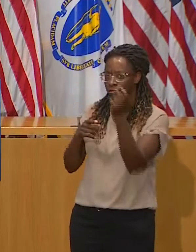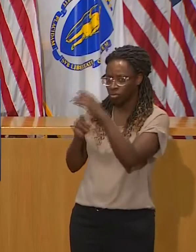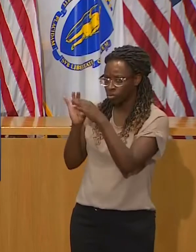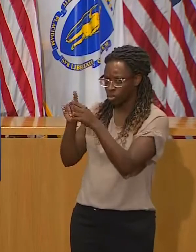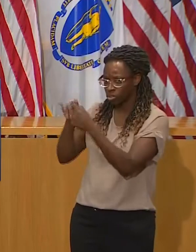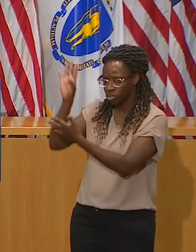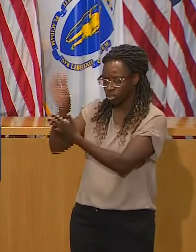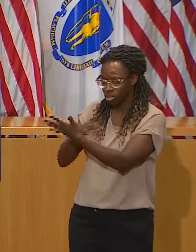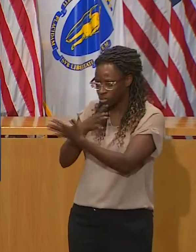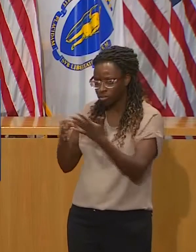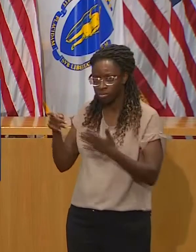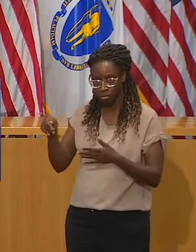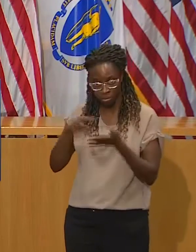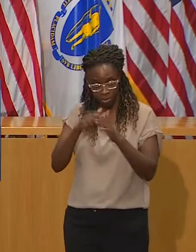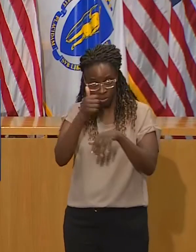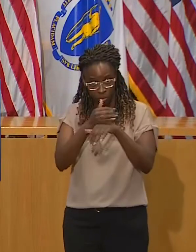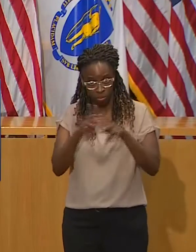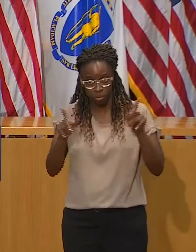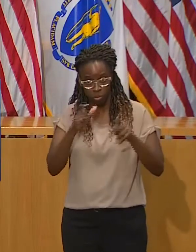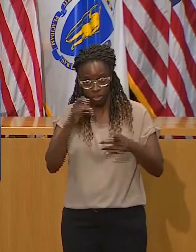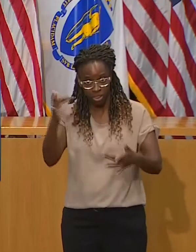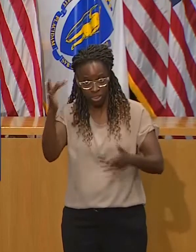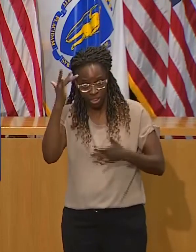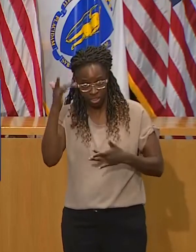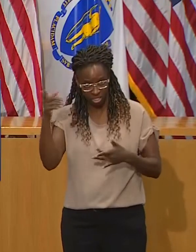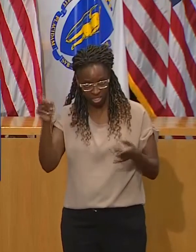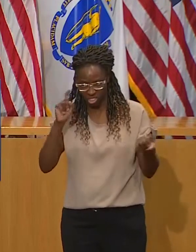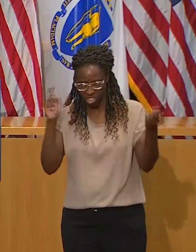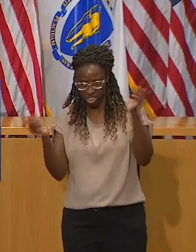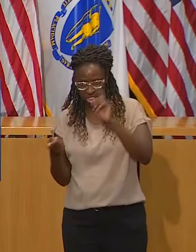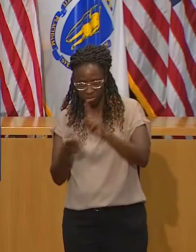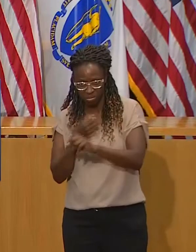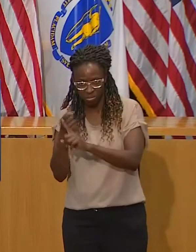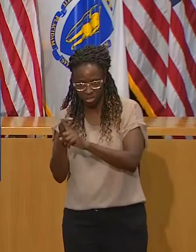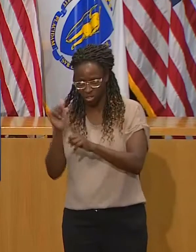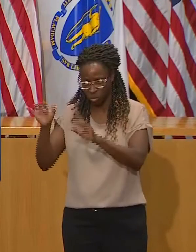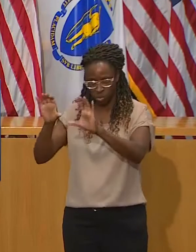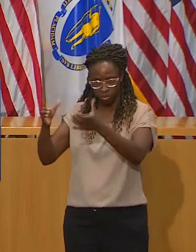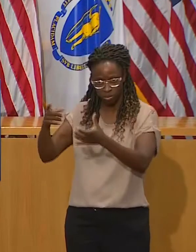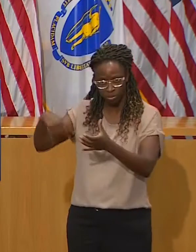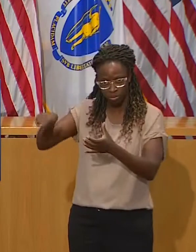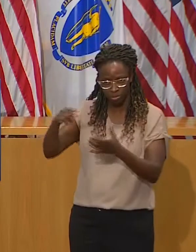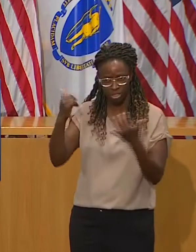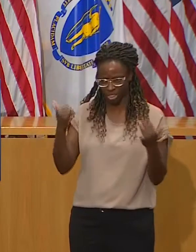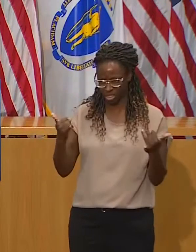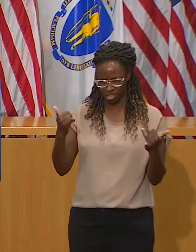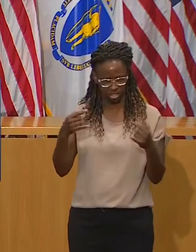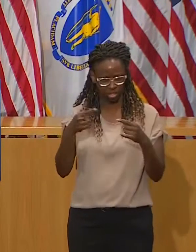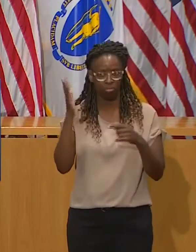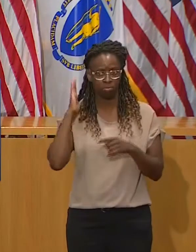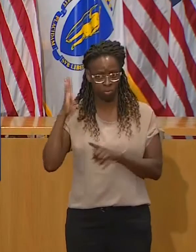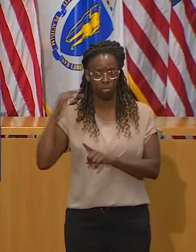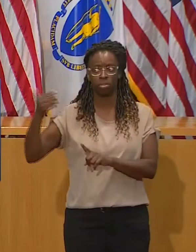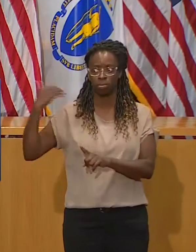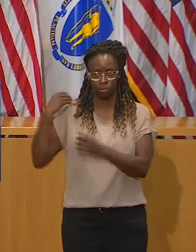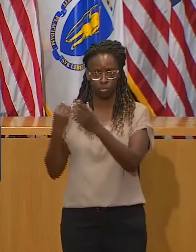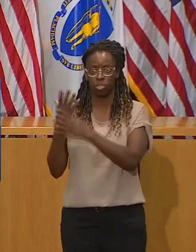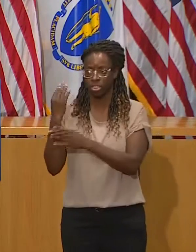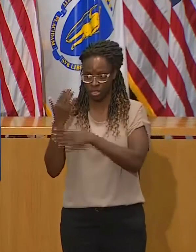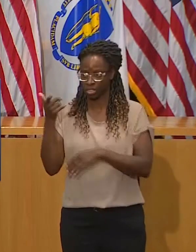It's a very different demographic than what we saw last spring. And it speaks in many ways to this whole issue